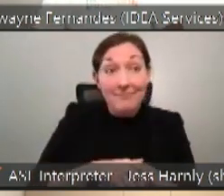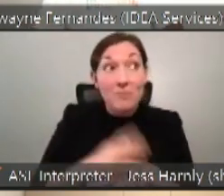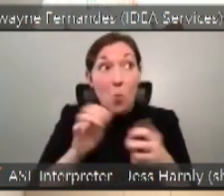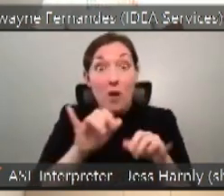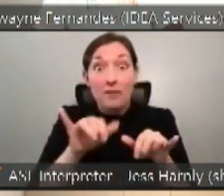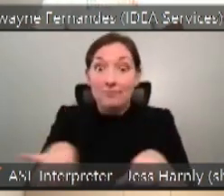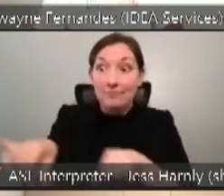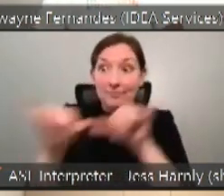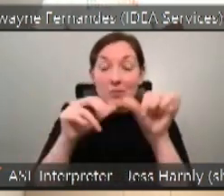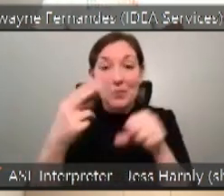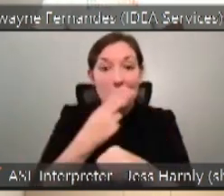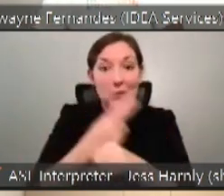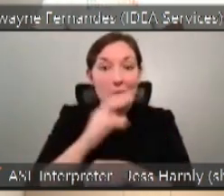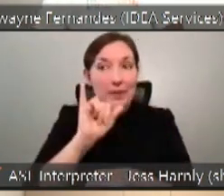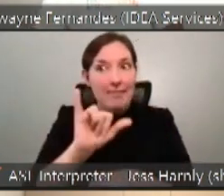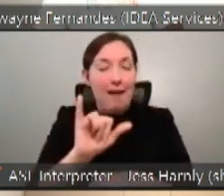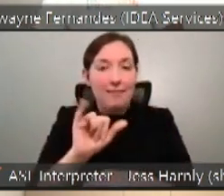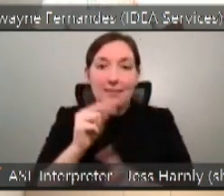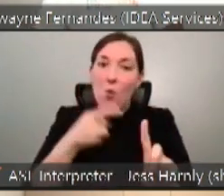That's the take home. Thank you, Patricia.